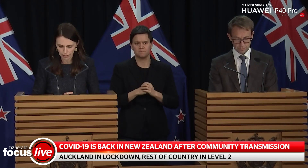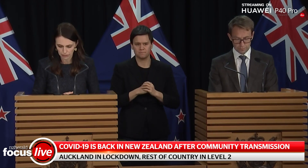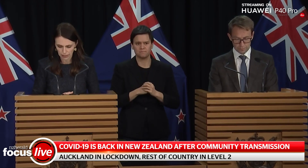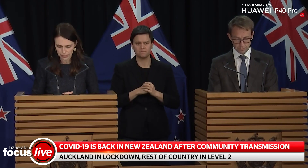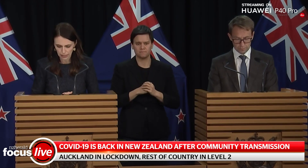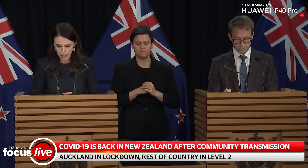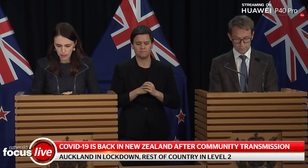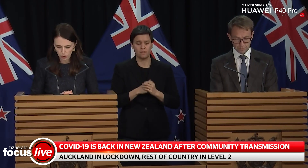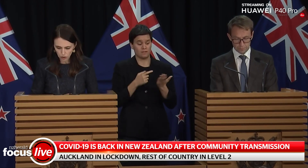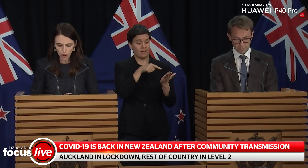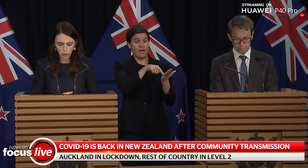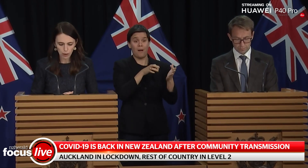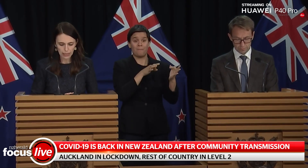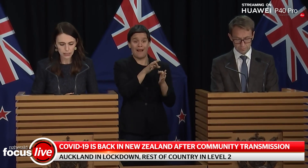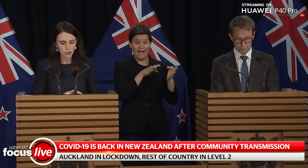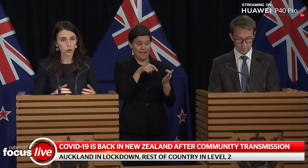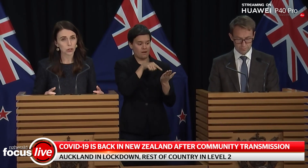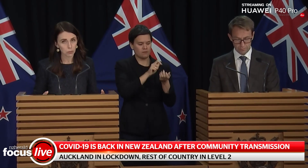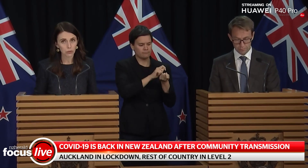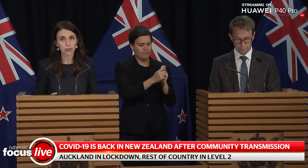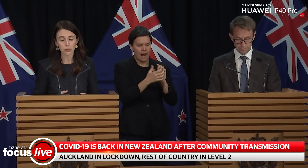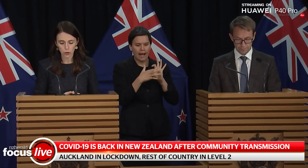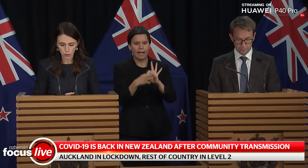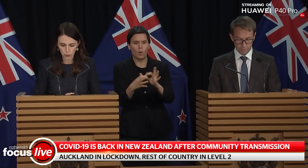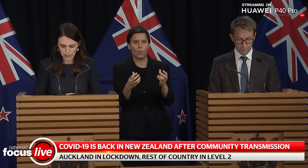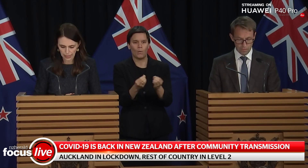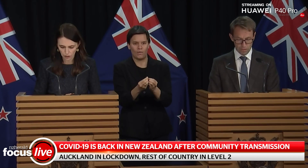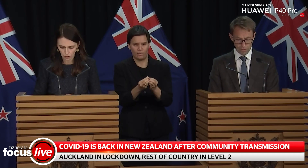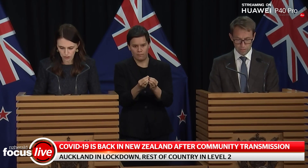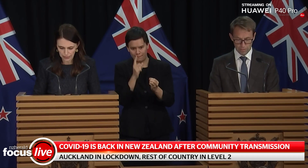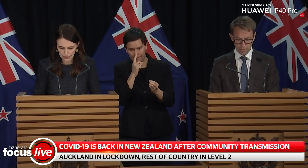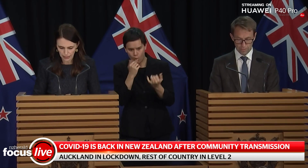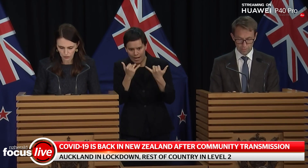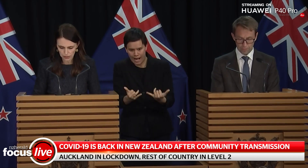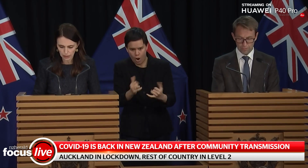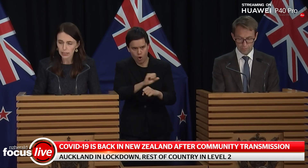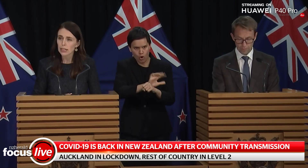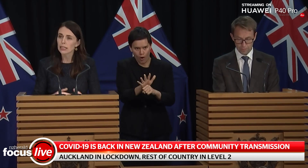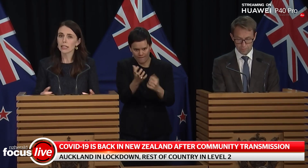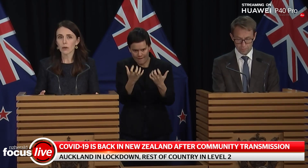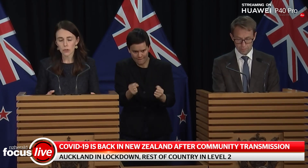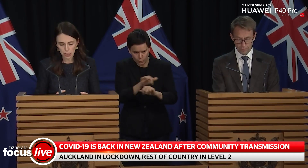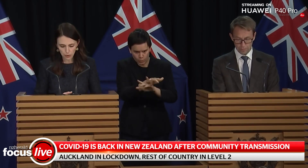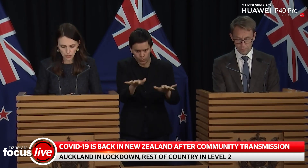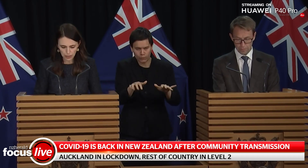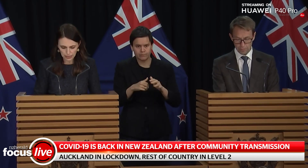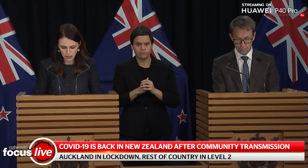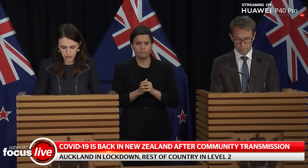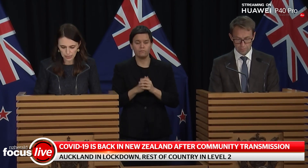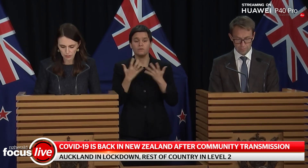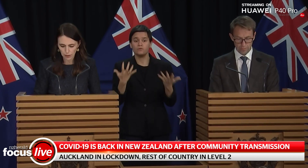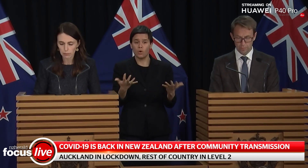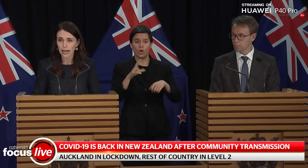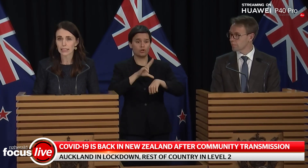in front of us. So I will pass to Dr Bloomfield who will set out those details. Then I will share with you the